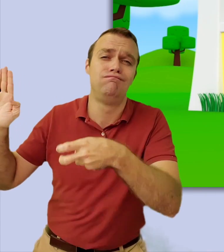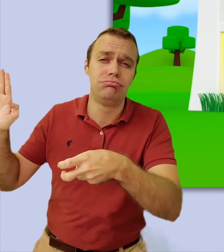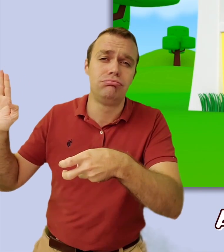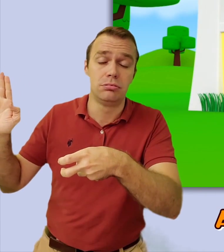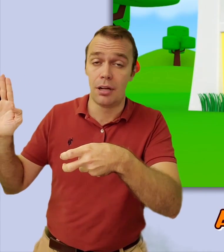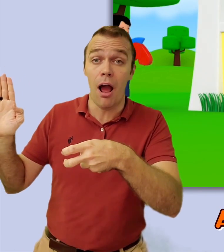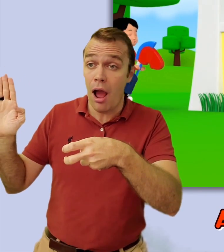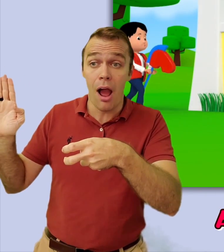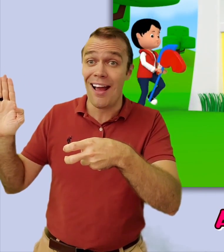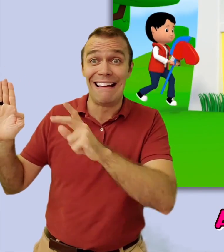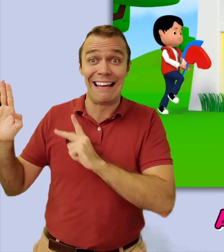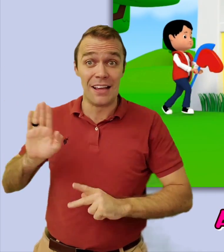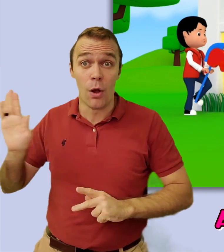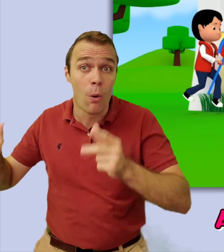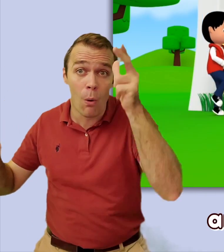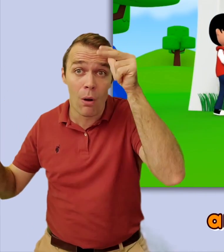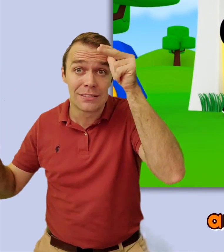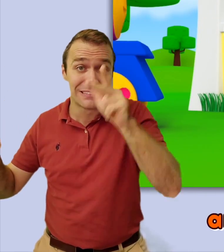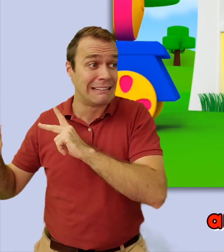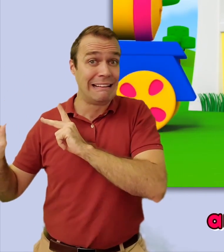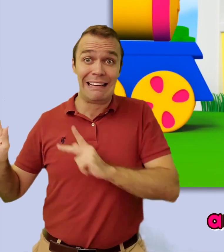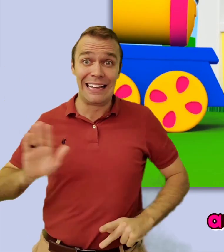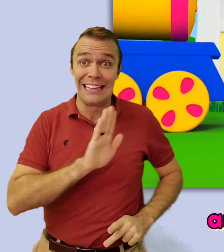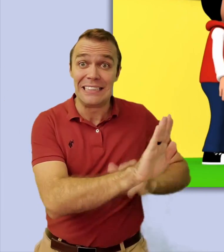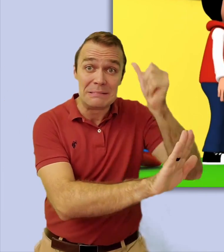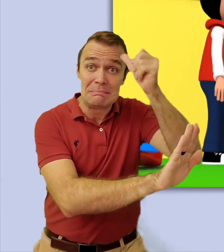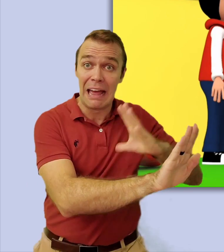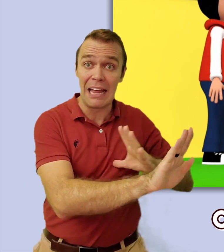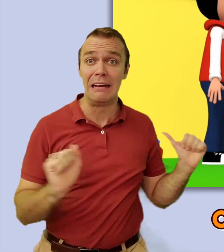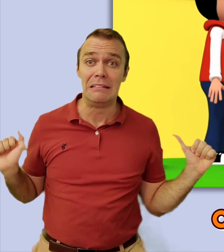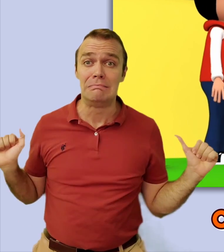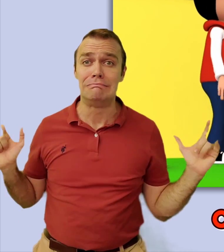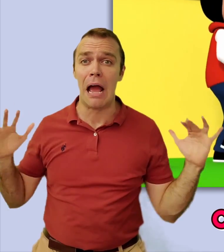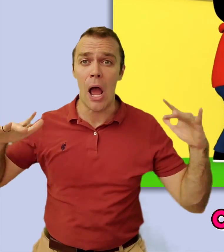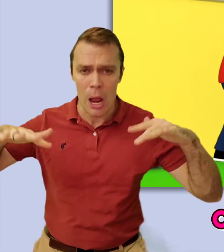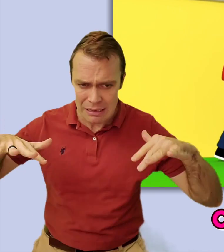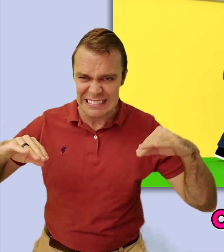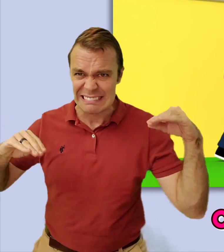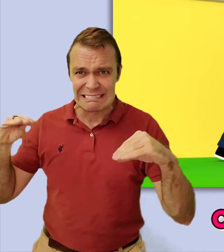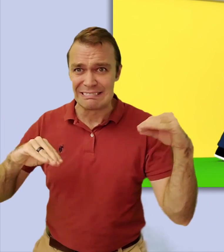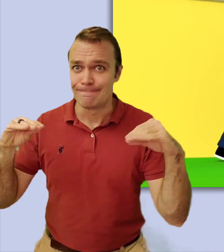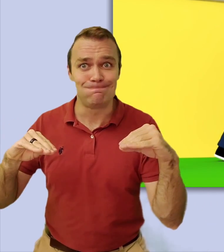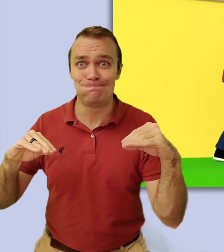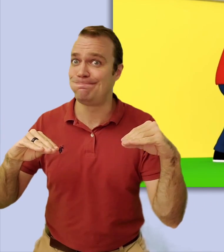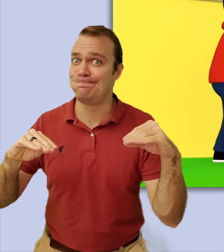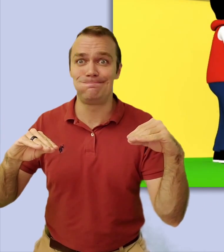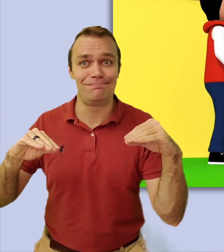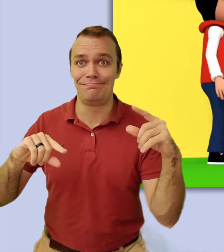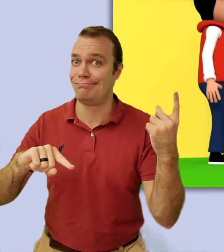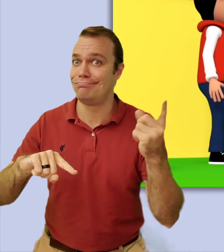All the king's horses and all the king's men couldn't put Humpty together again.